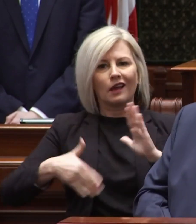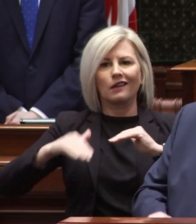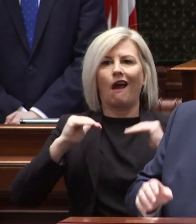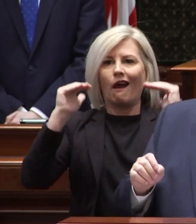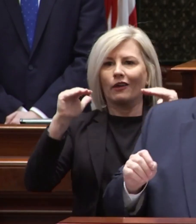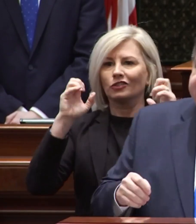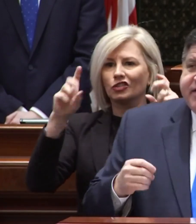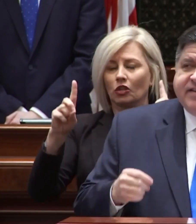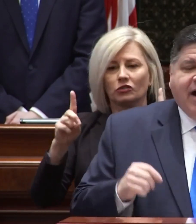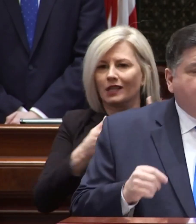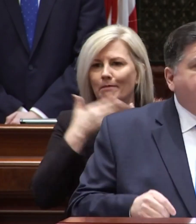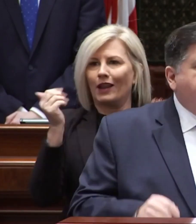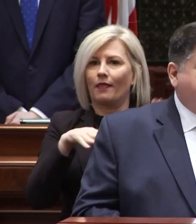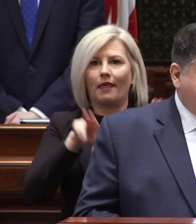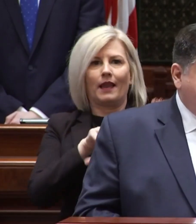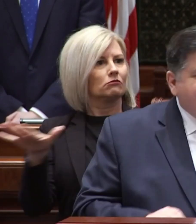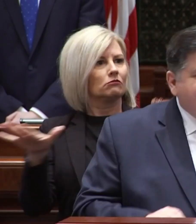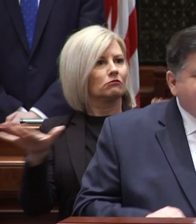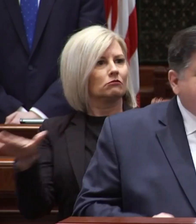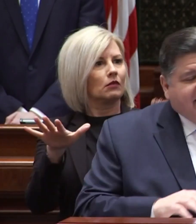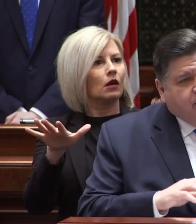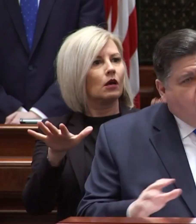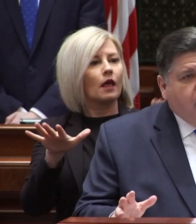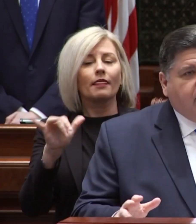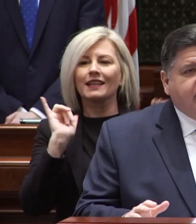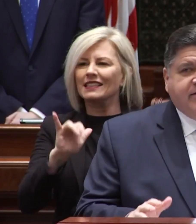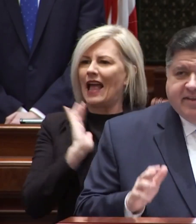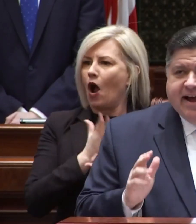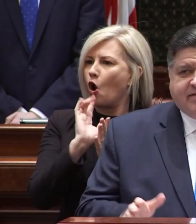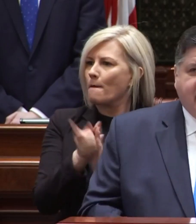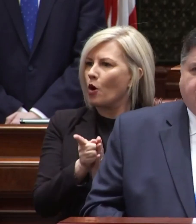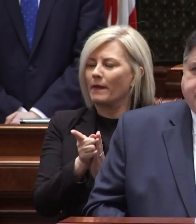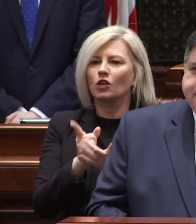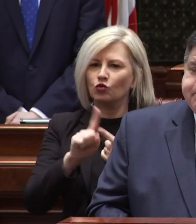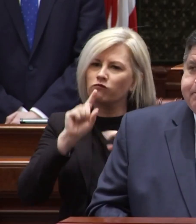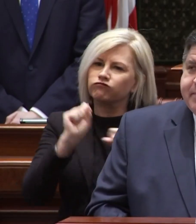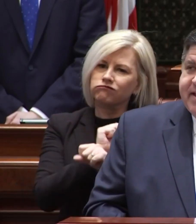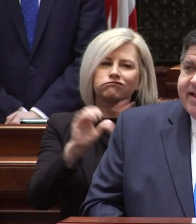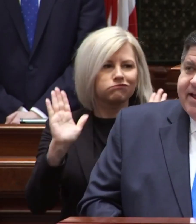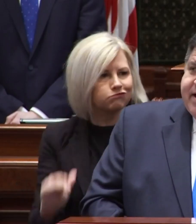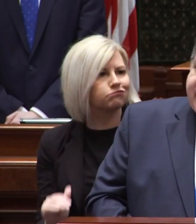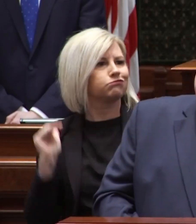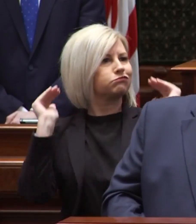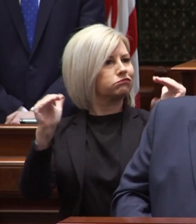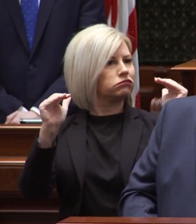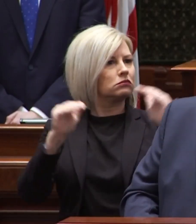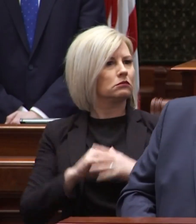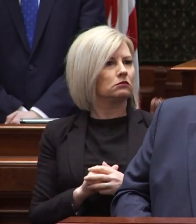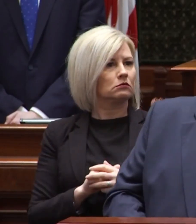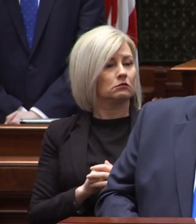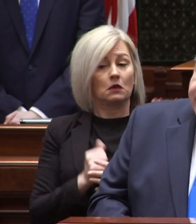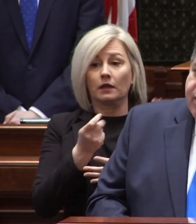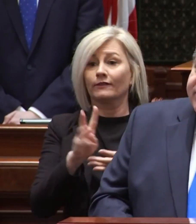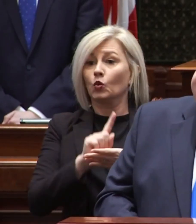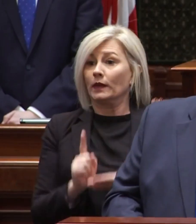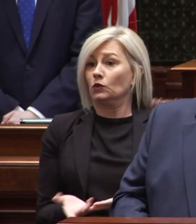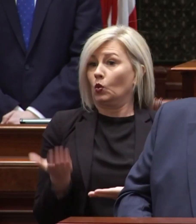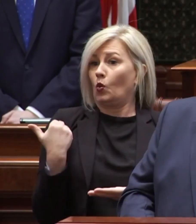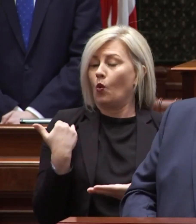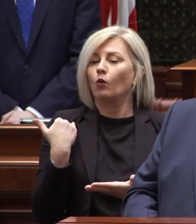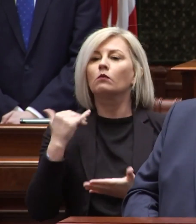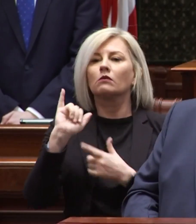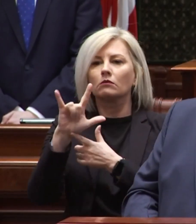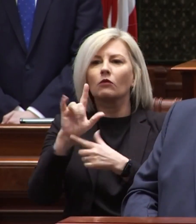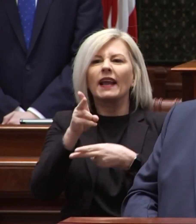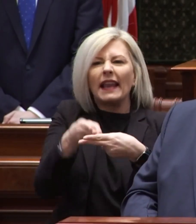the national average this is our moment to take it all to the next level just a few weeks ago illinois was